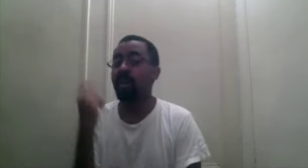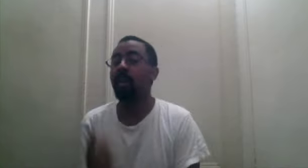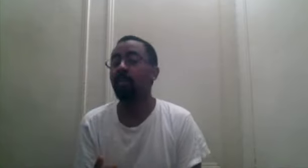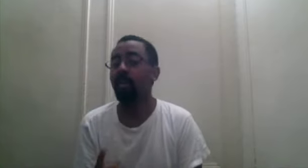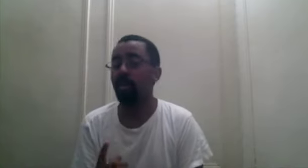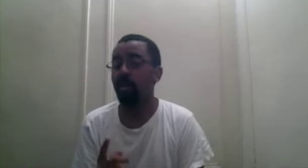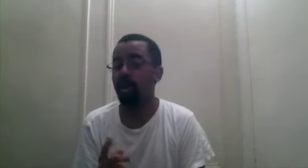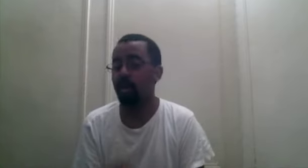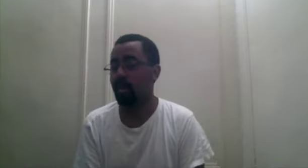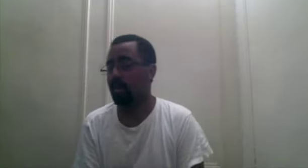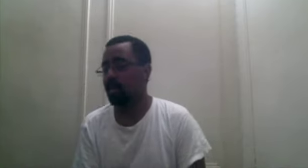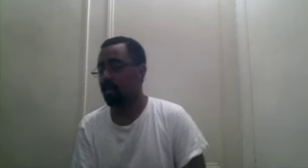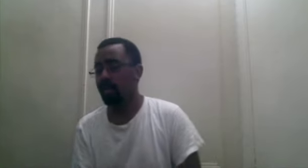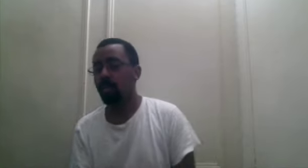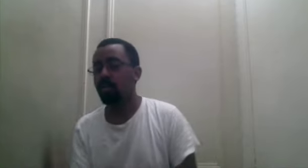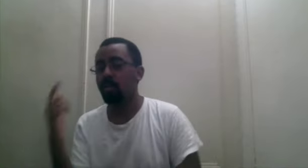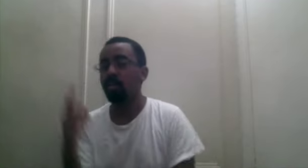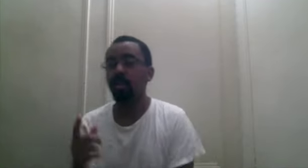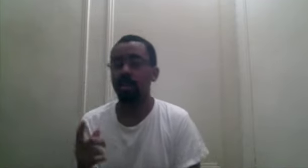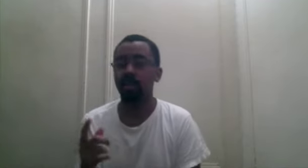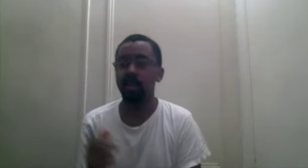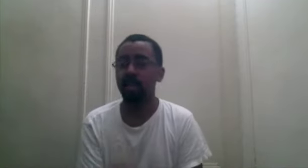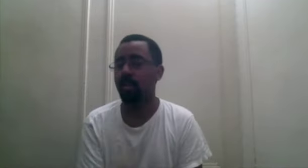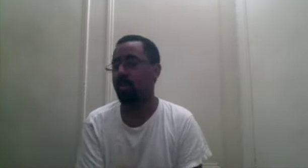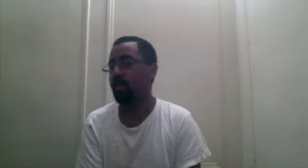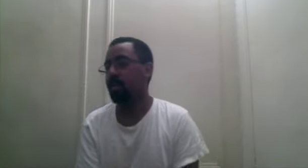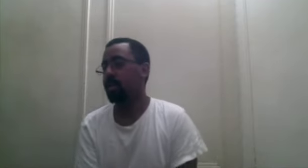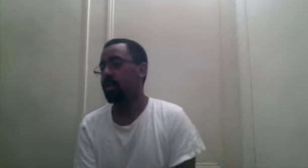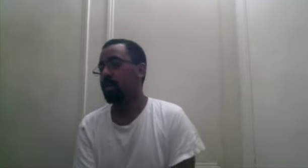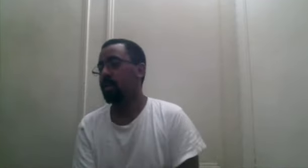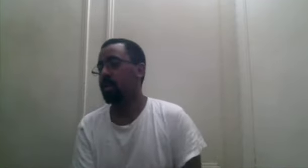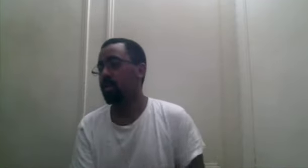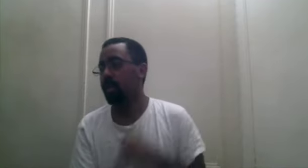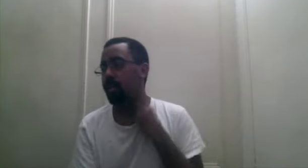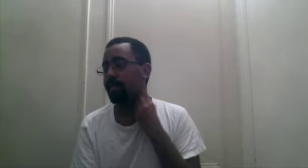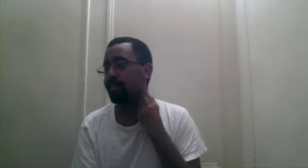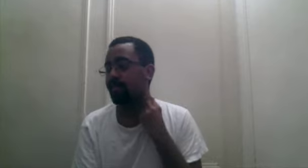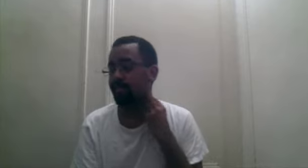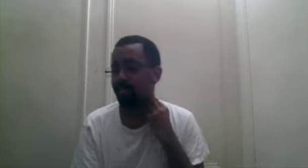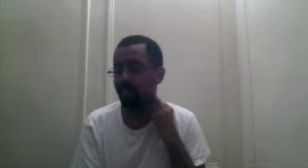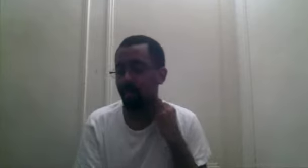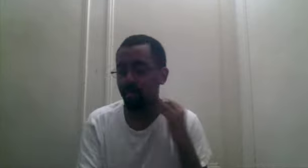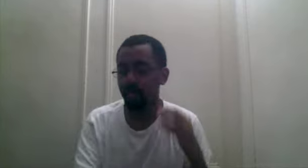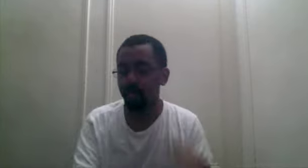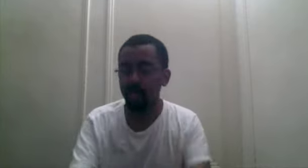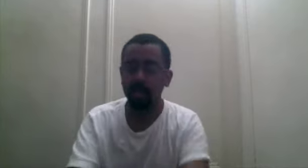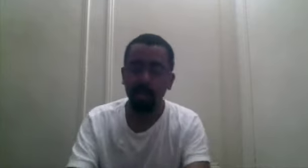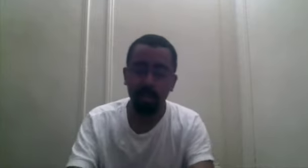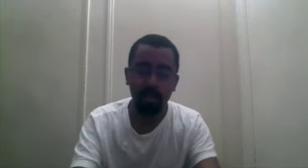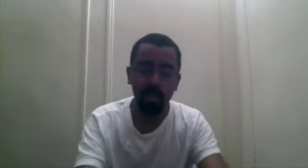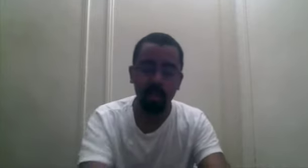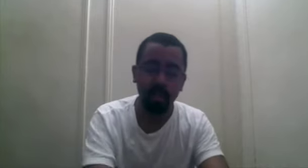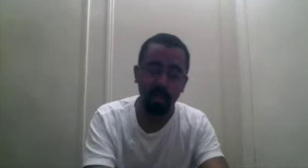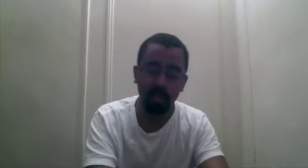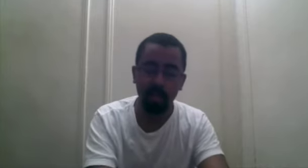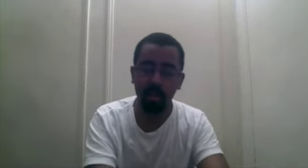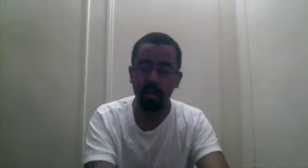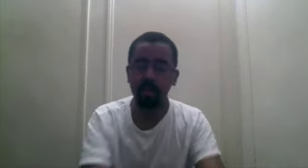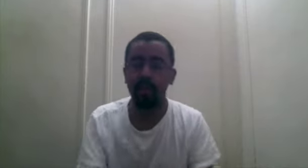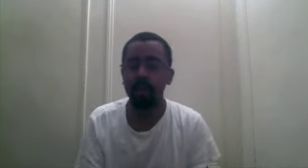Damn you, Oda. Don't do this to us. Um, the military is taking Don Quixote and his family.